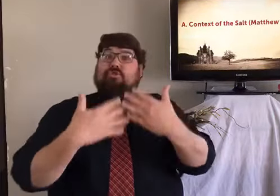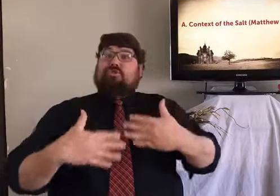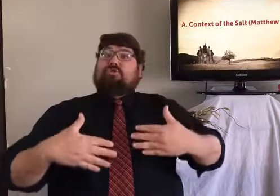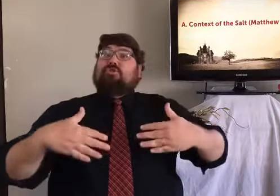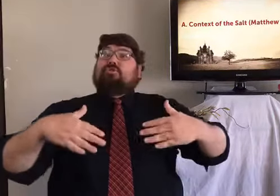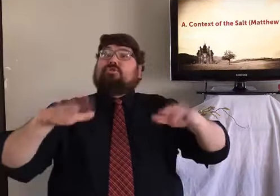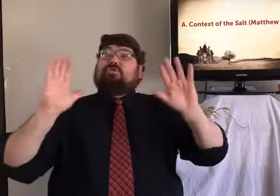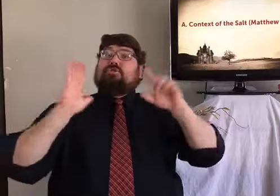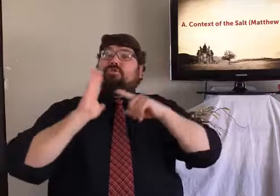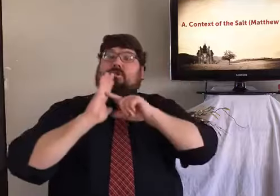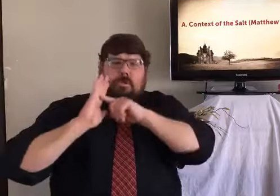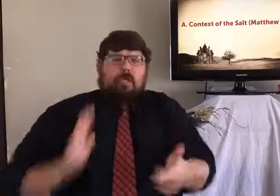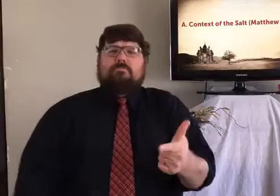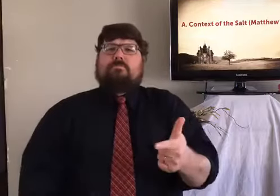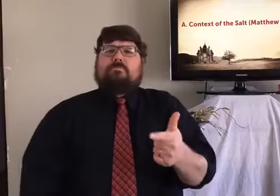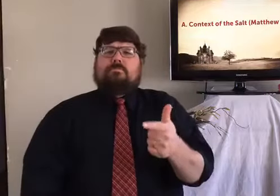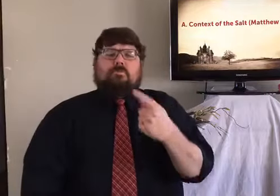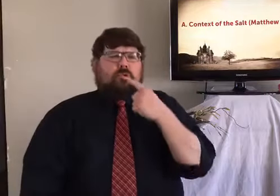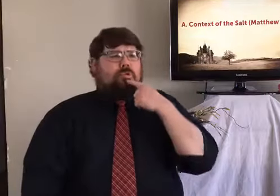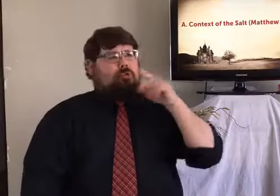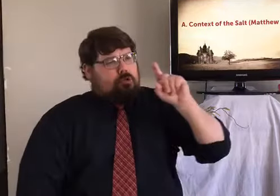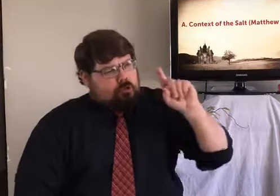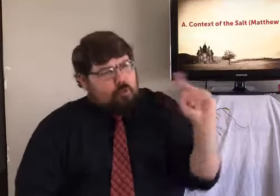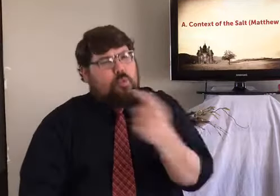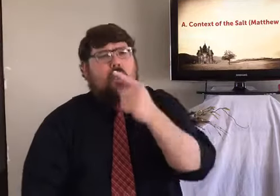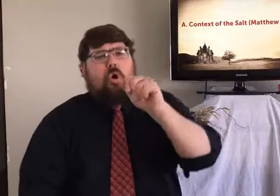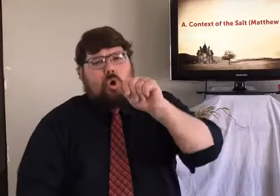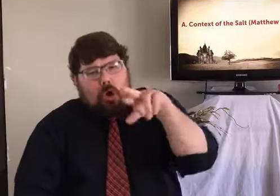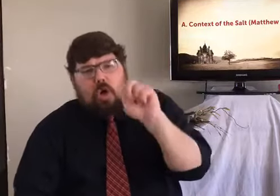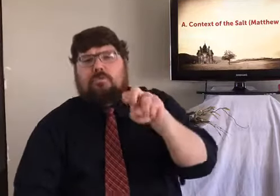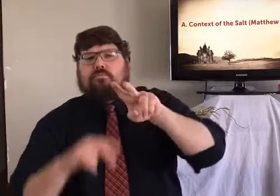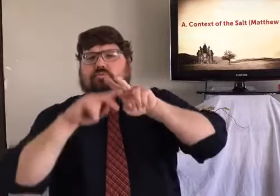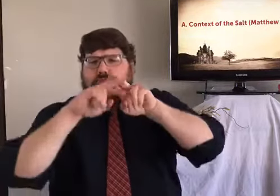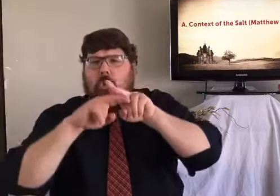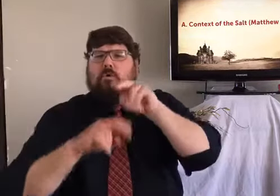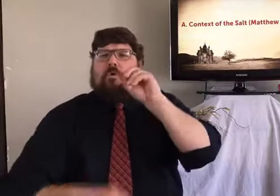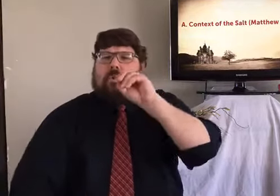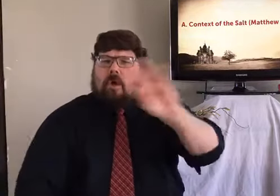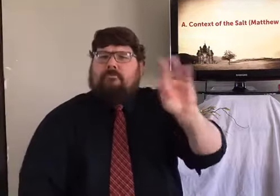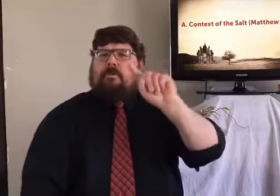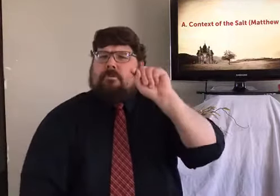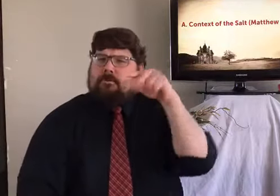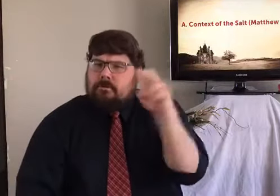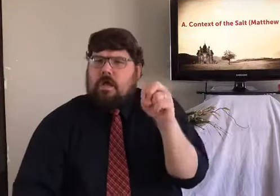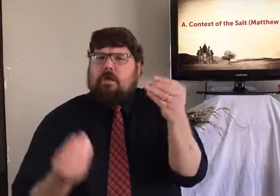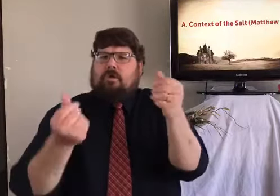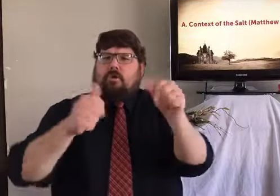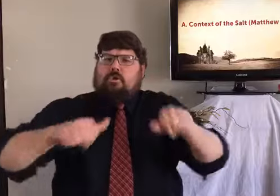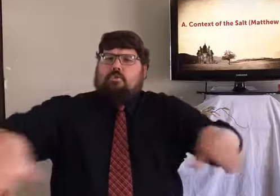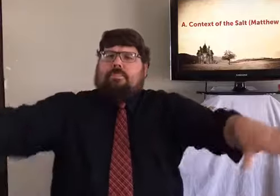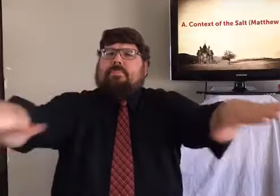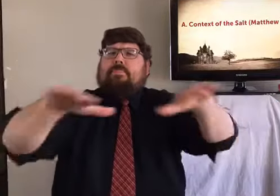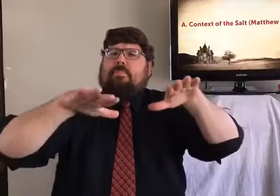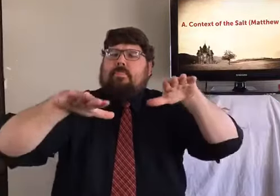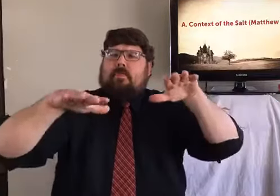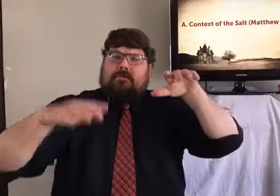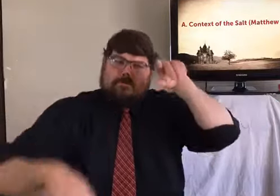So, we've seen the Sermon on the Mount, and now right away, Jesus says, you are salt. You are the salt of the earth.